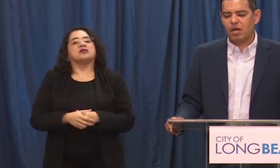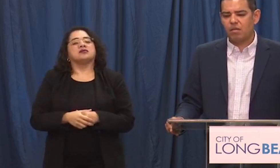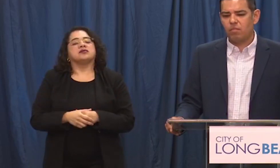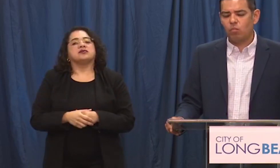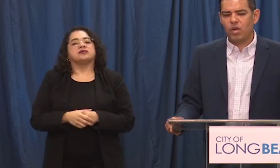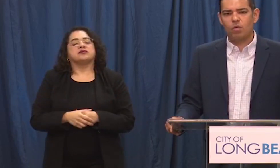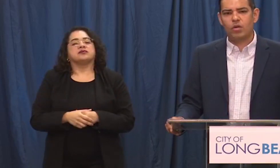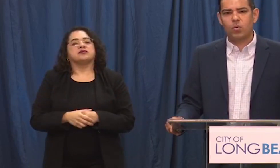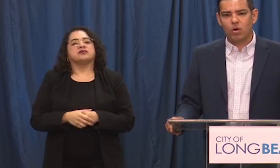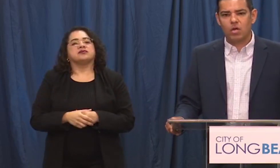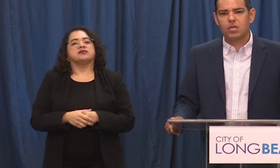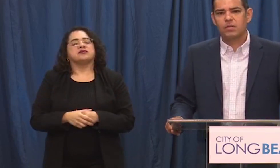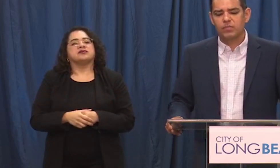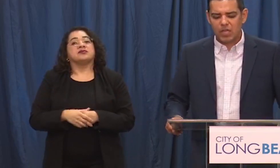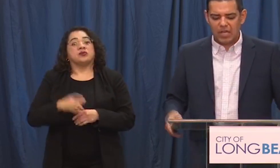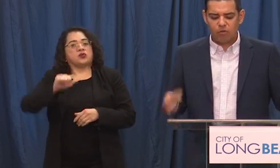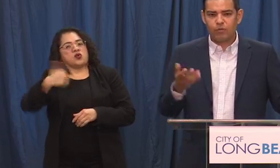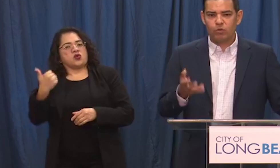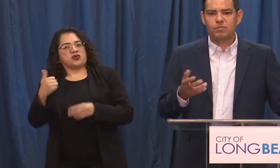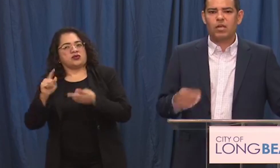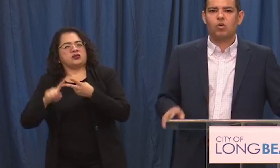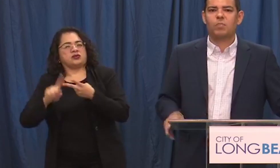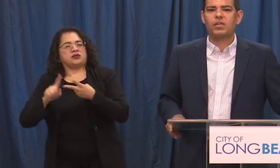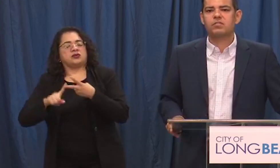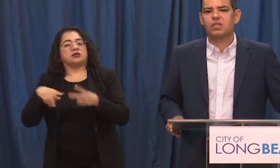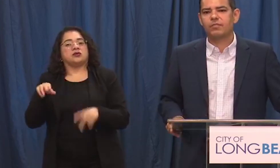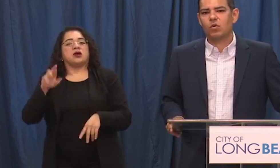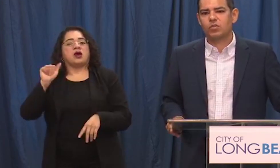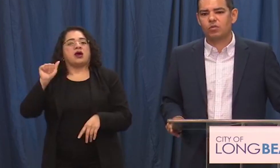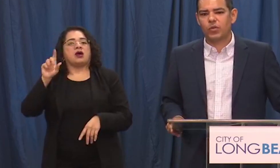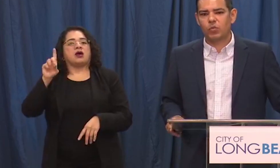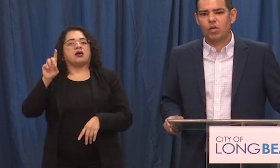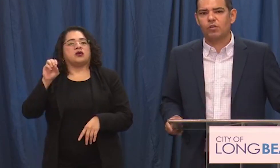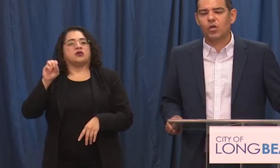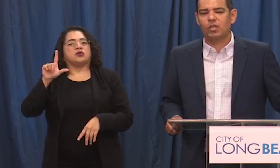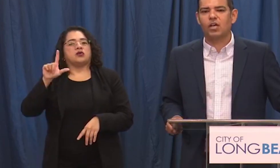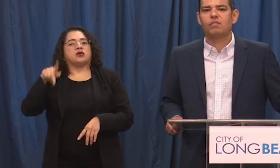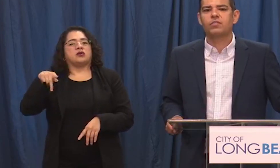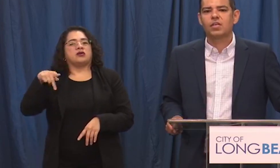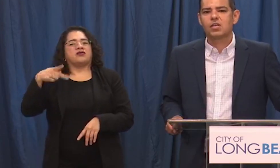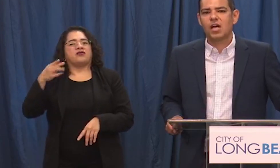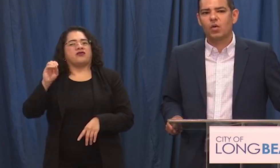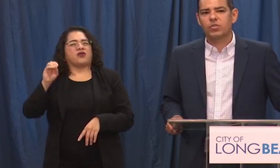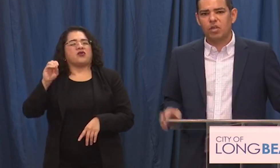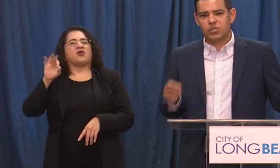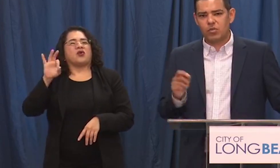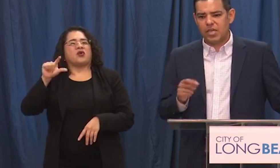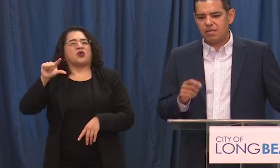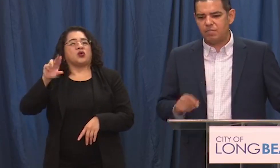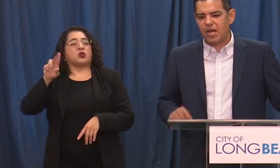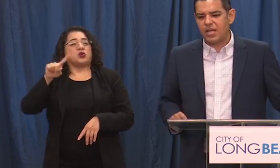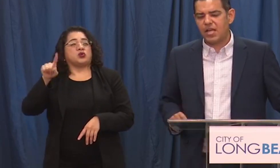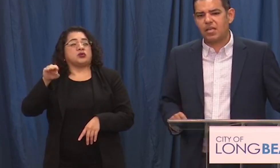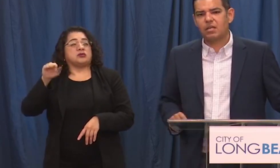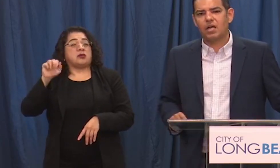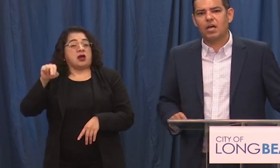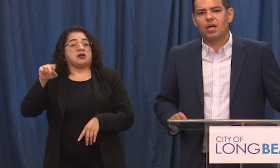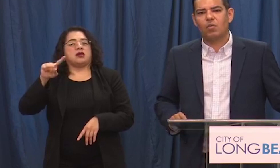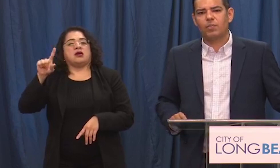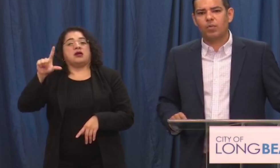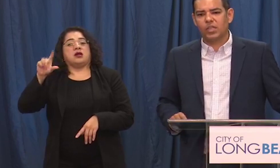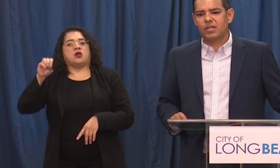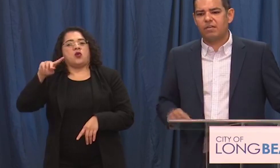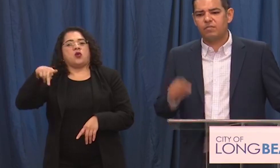reporter Adolfo Guzman Lopez of course who I think we all know and love was also hit by a